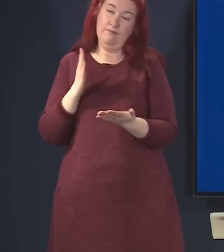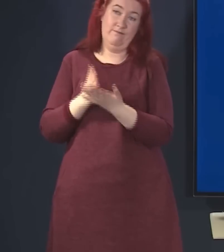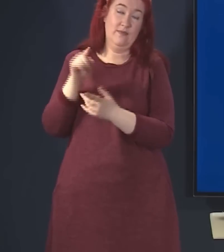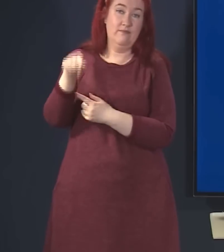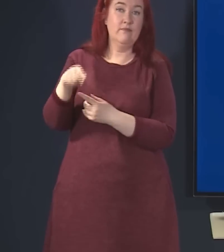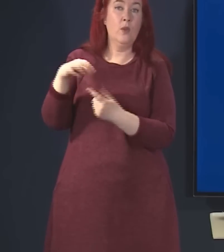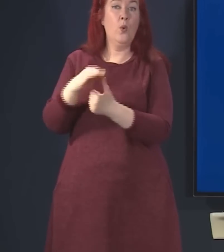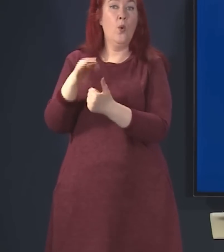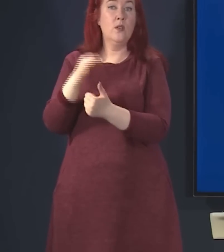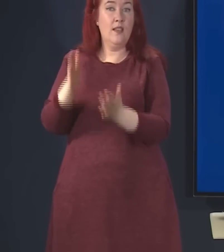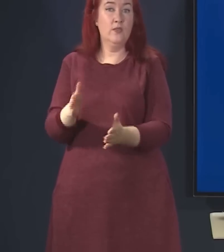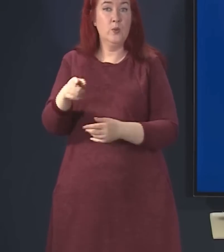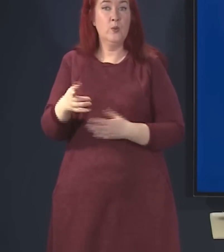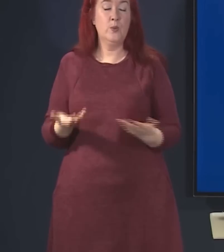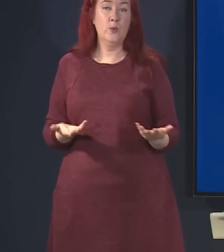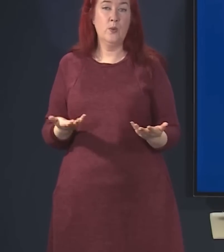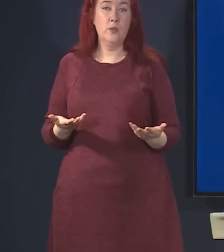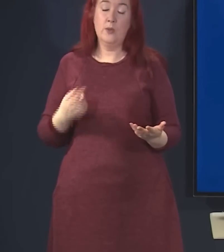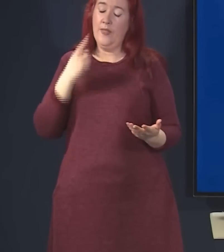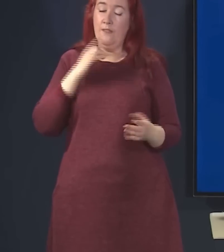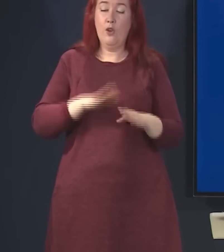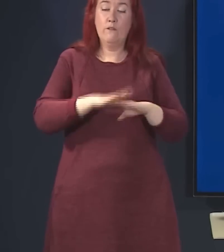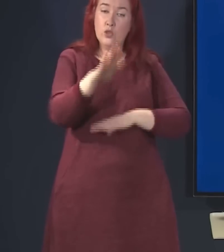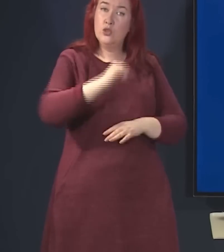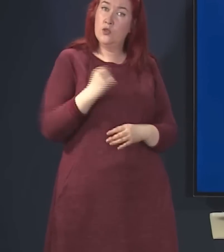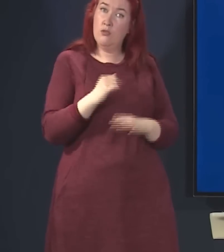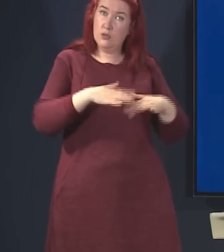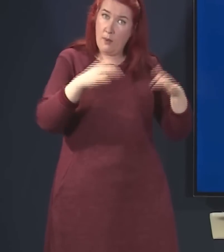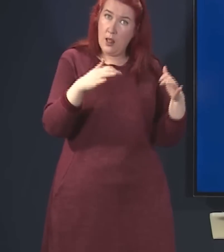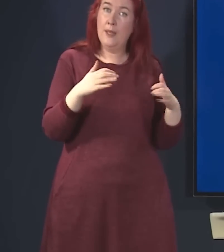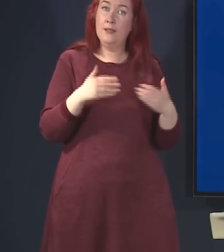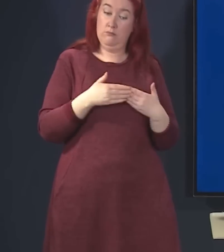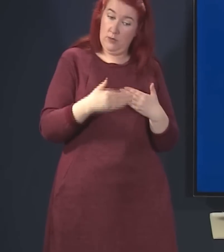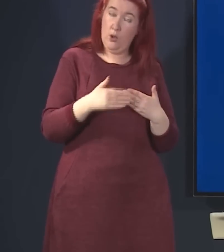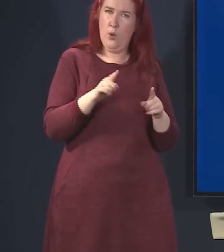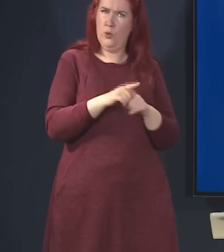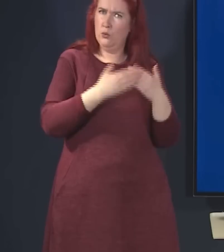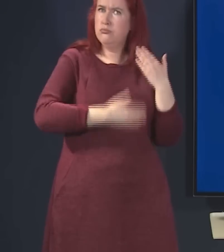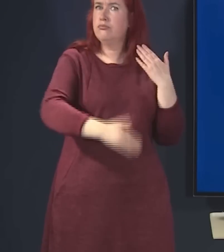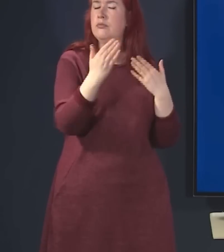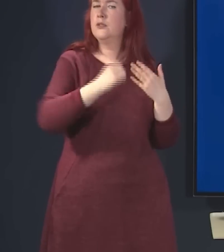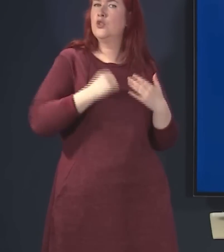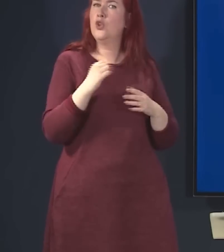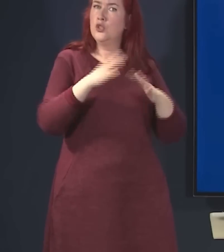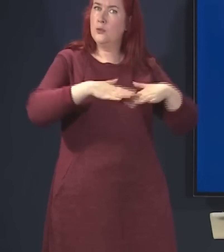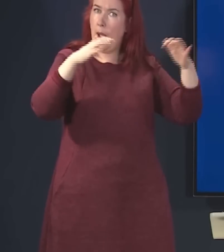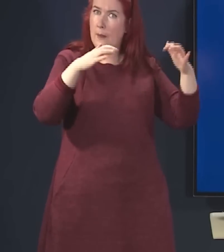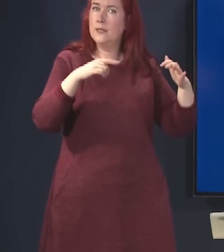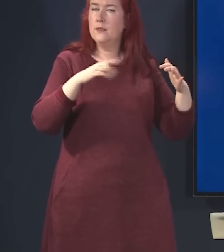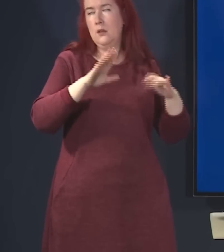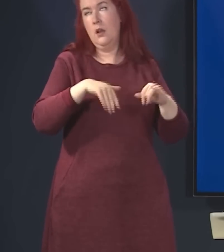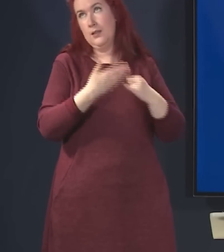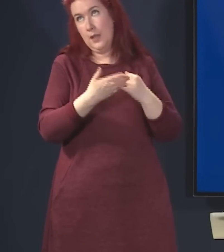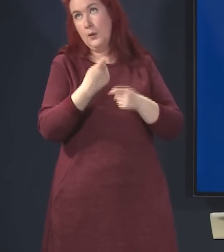future of the Scottish Parliament, the immediate future, but the longer term future until, of course, we